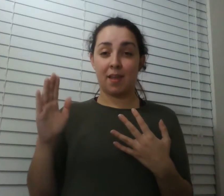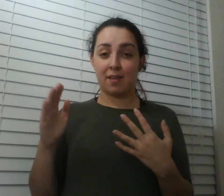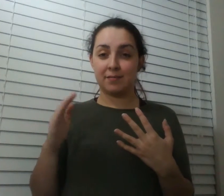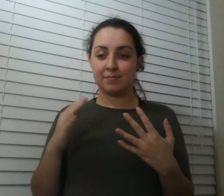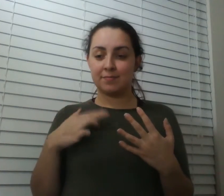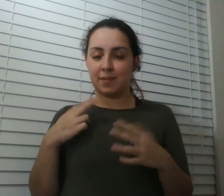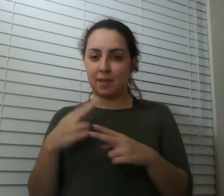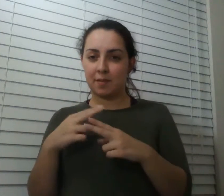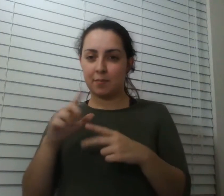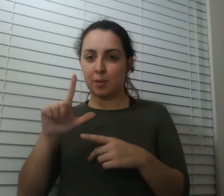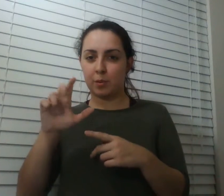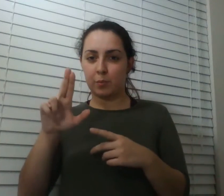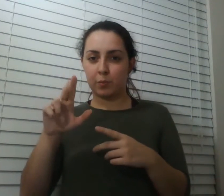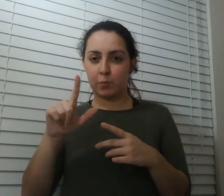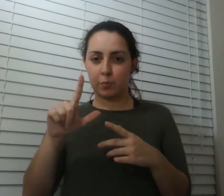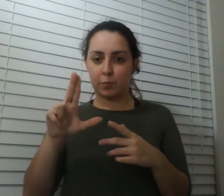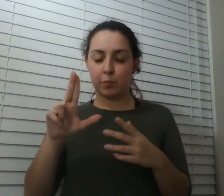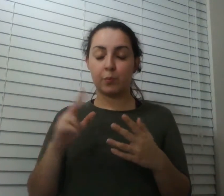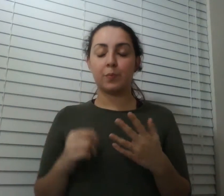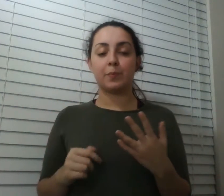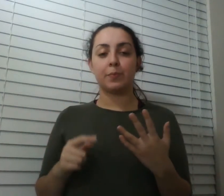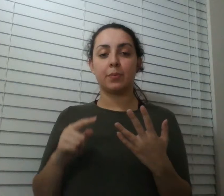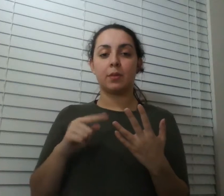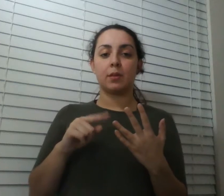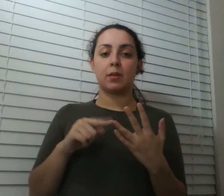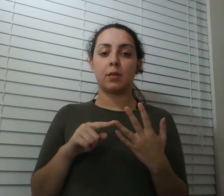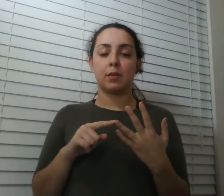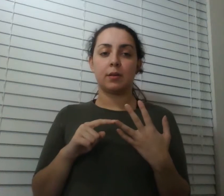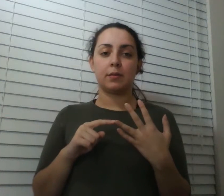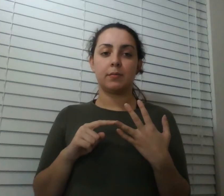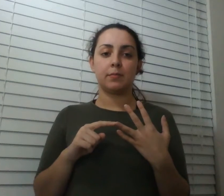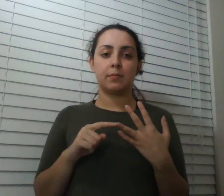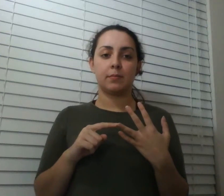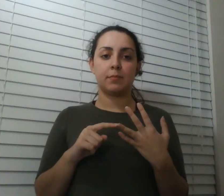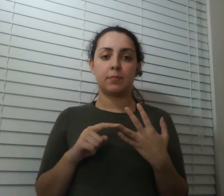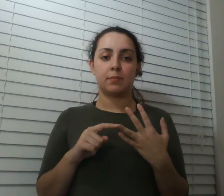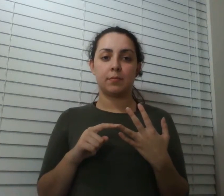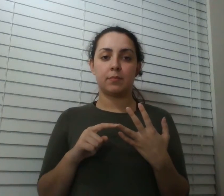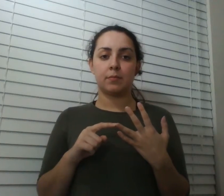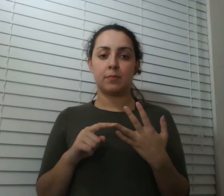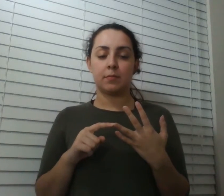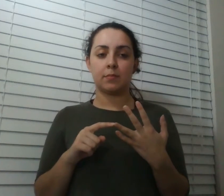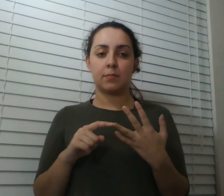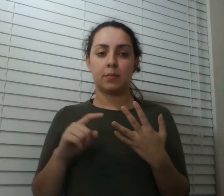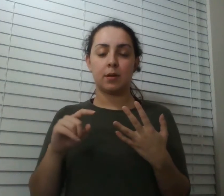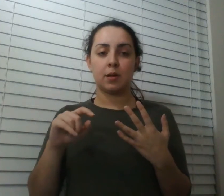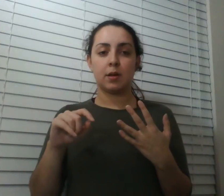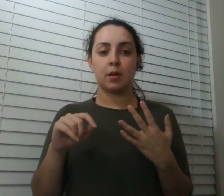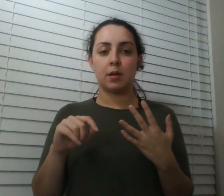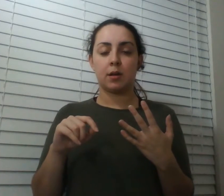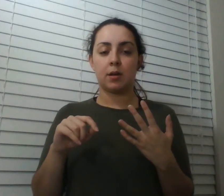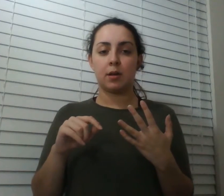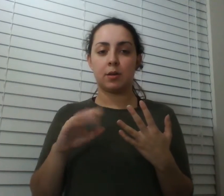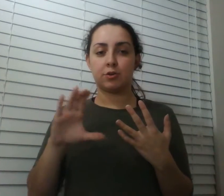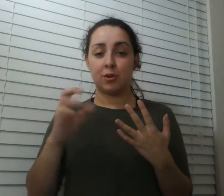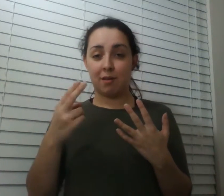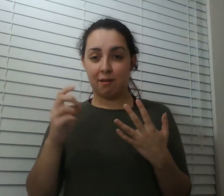and i'm calling with the credits okay so radio lab is produced by dad abogrod our staff includes ellen horn